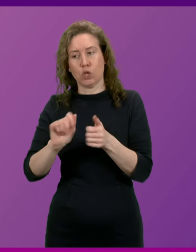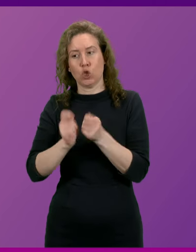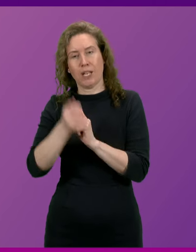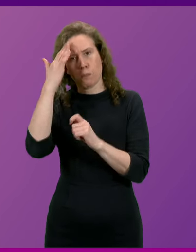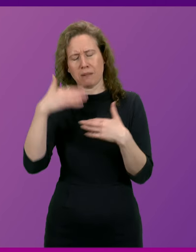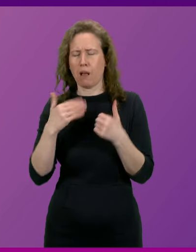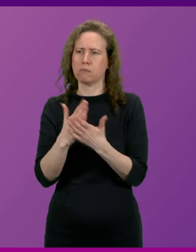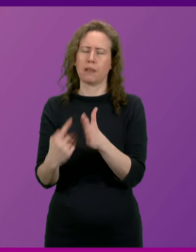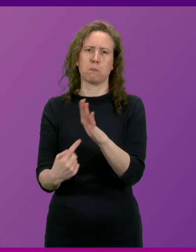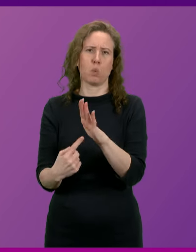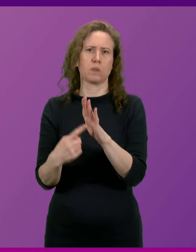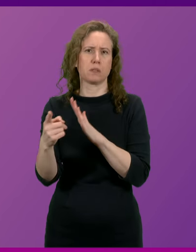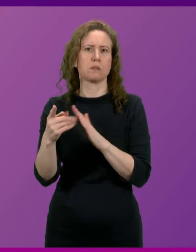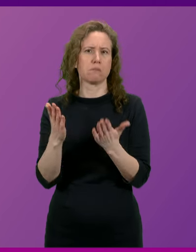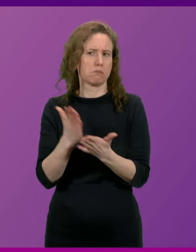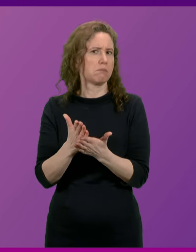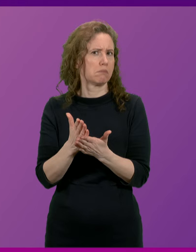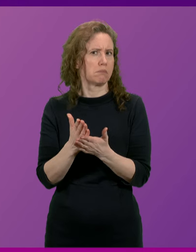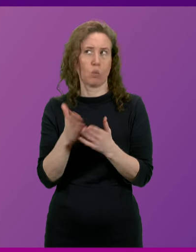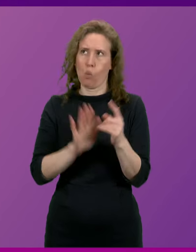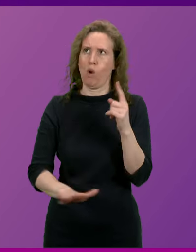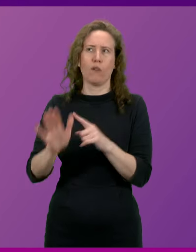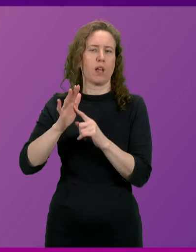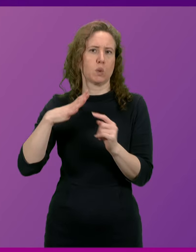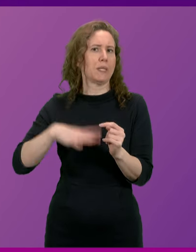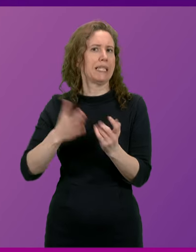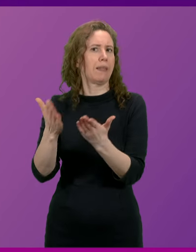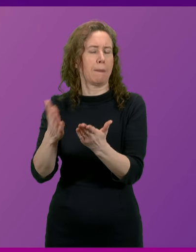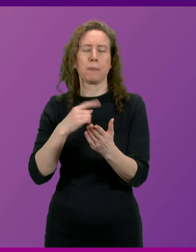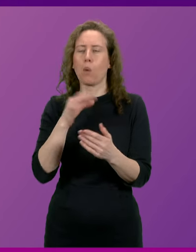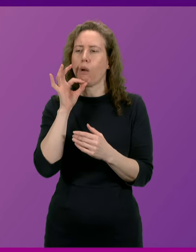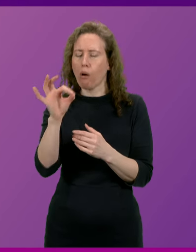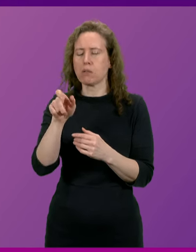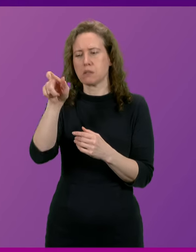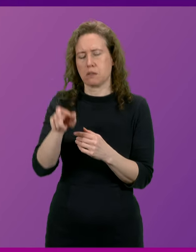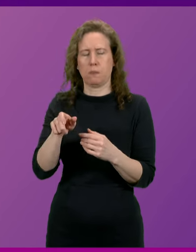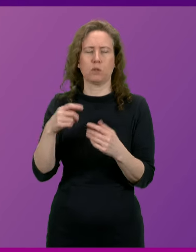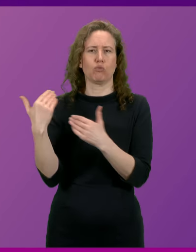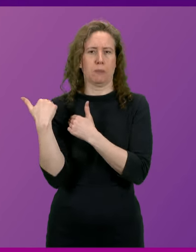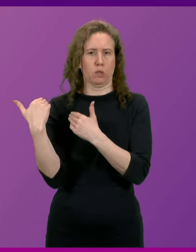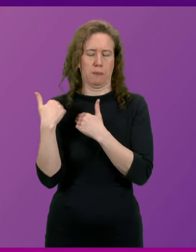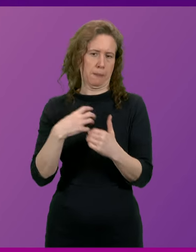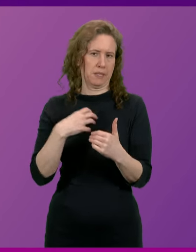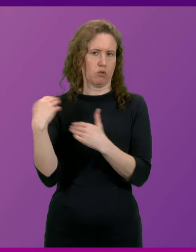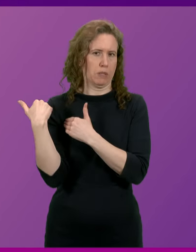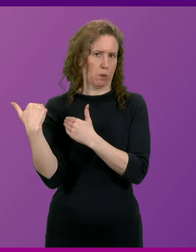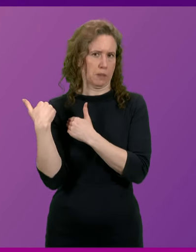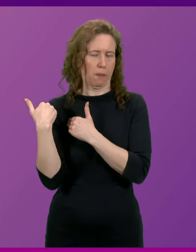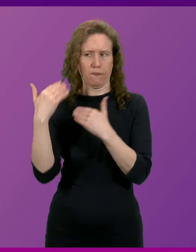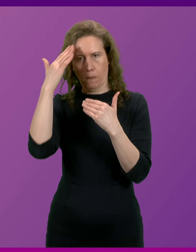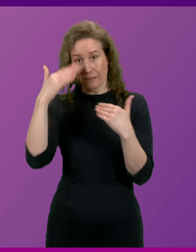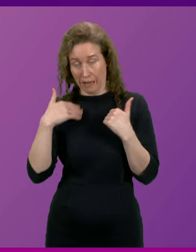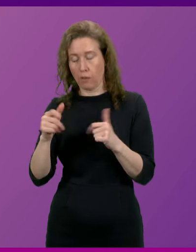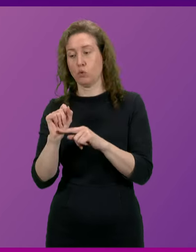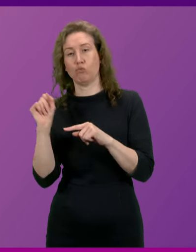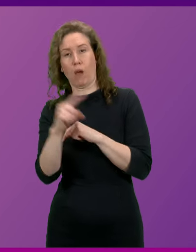important right across the country but I will ask the Minister's responsibility for mental health to write to Finlay Carson around the actions